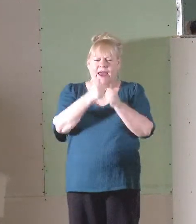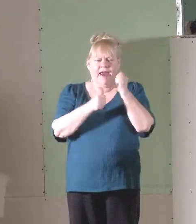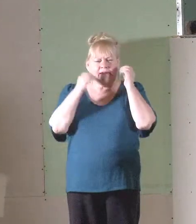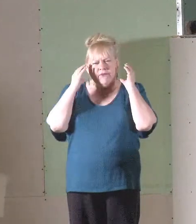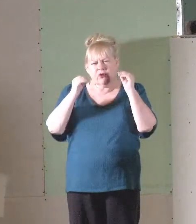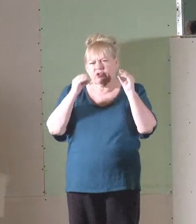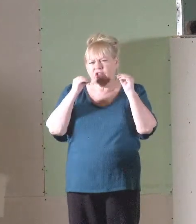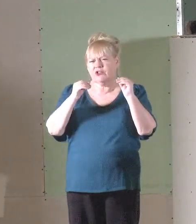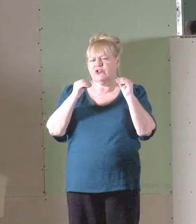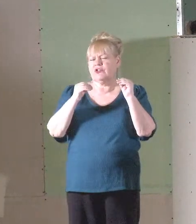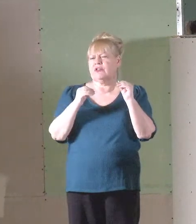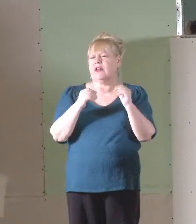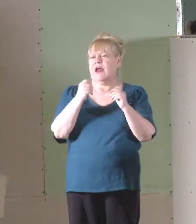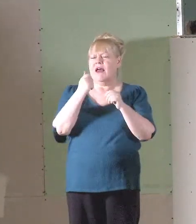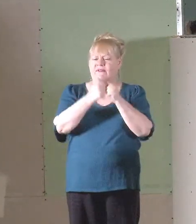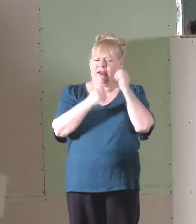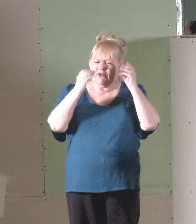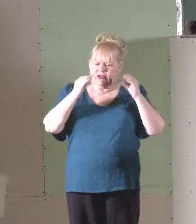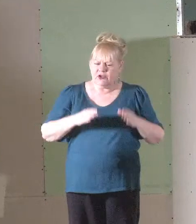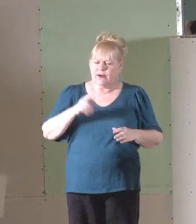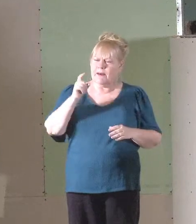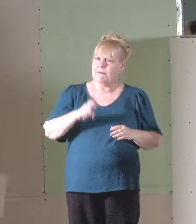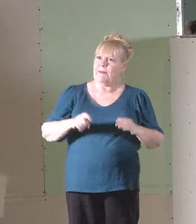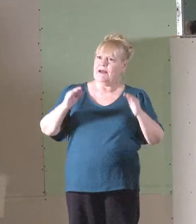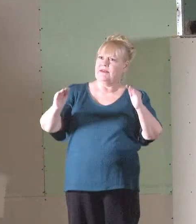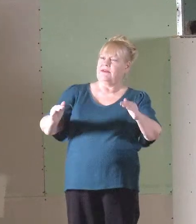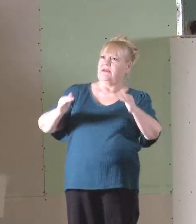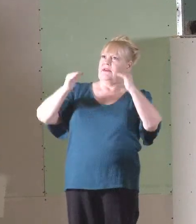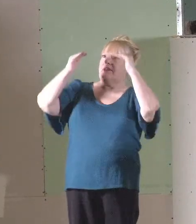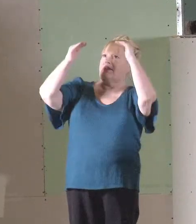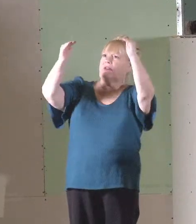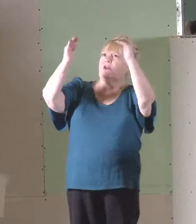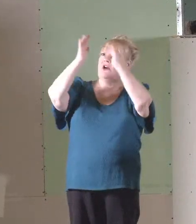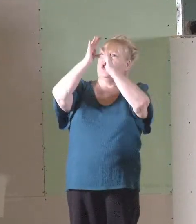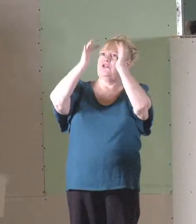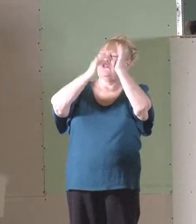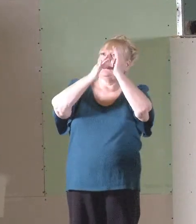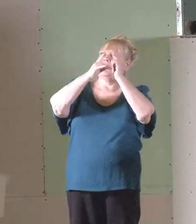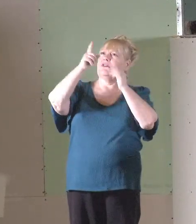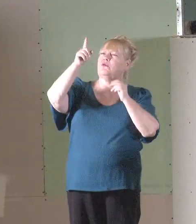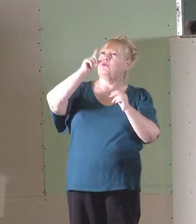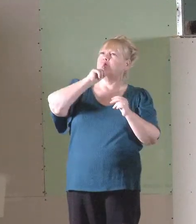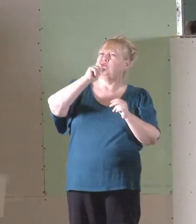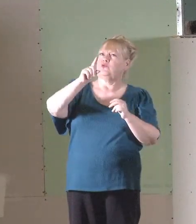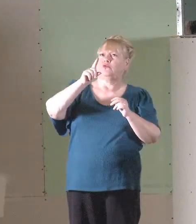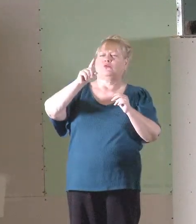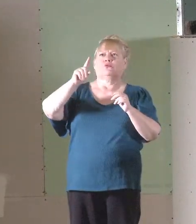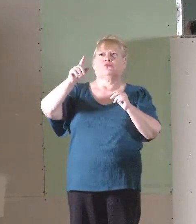teaching of every teacher must exalt Jesus Christ to a place to true greatness.